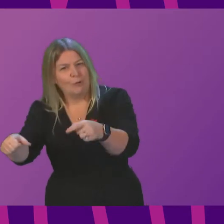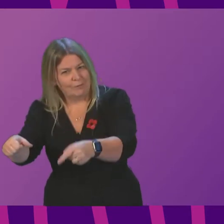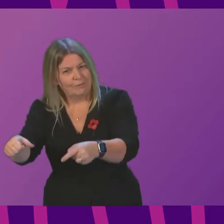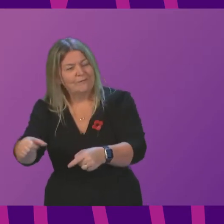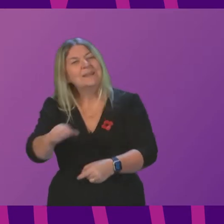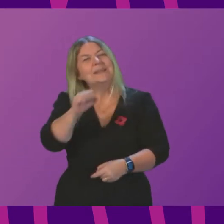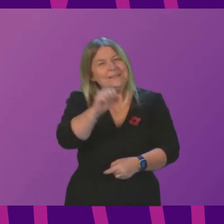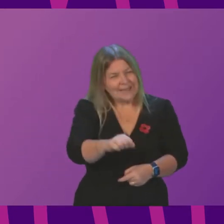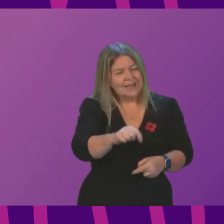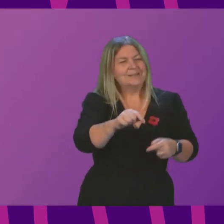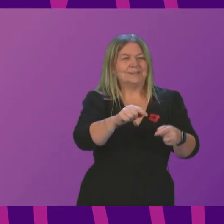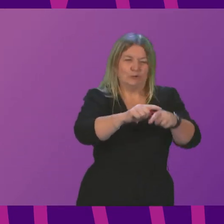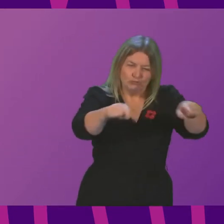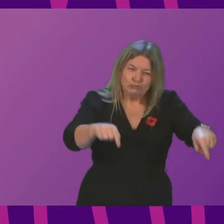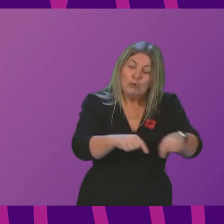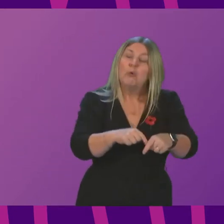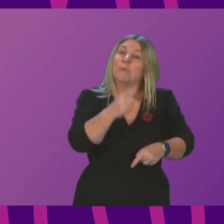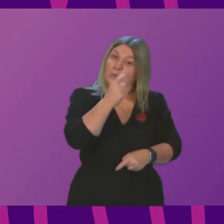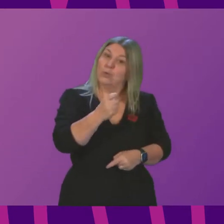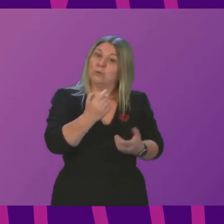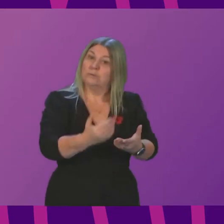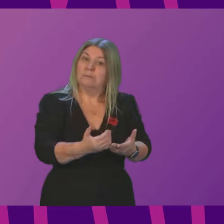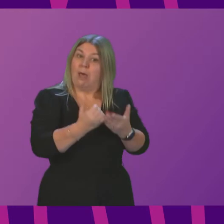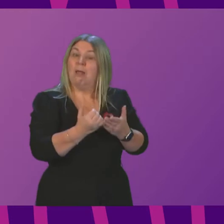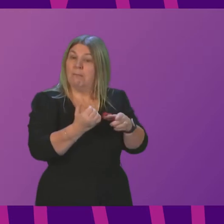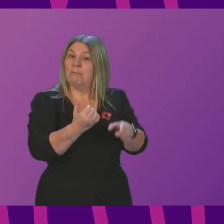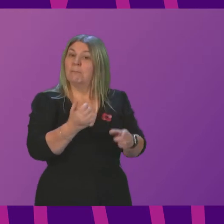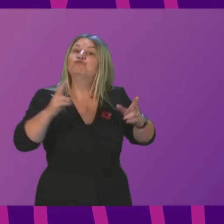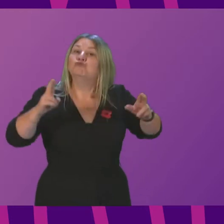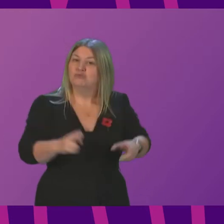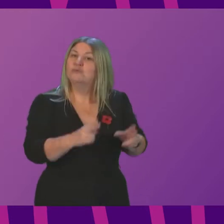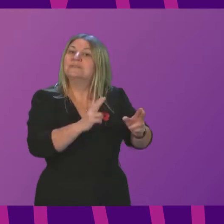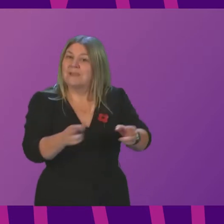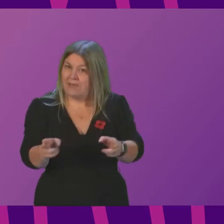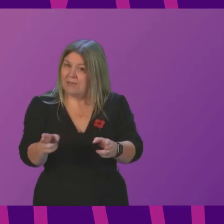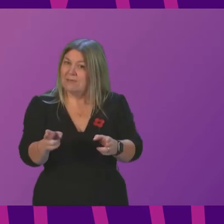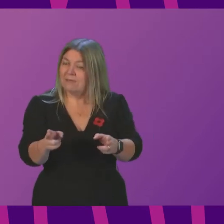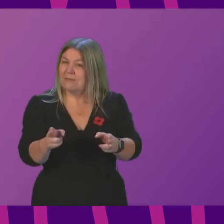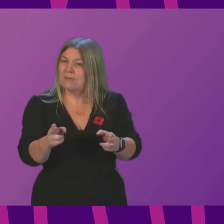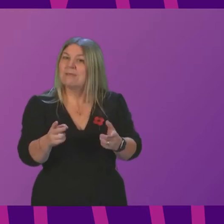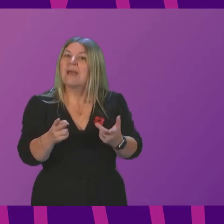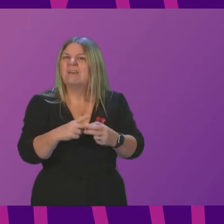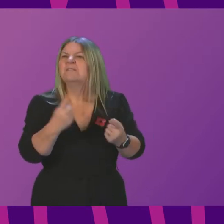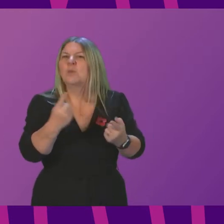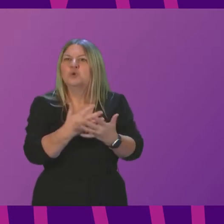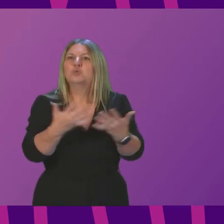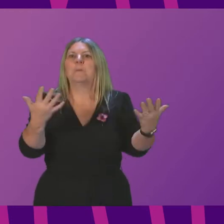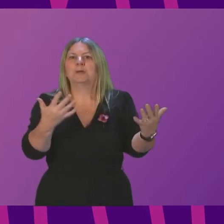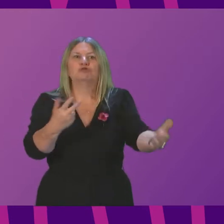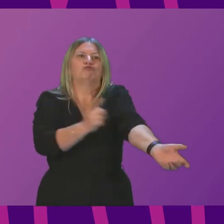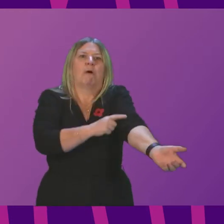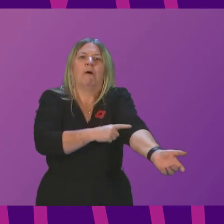the chances of a fatal overdose, provide additional support, including that around reducing harm-related injection practices,